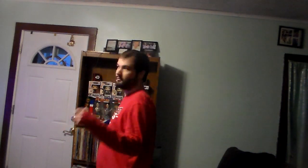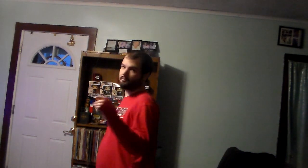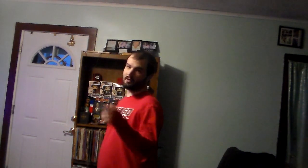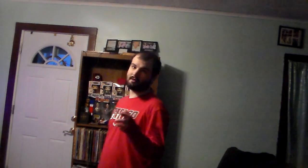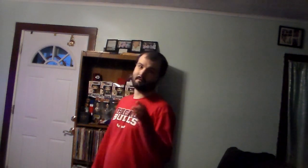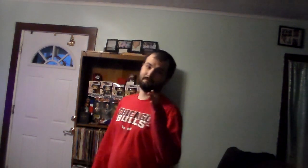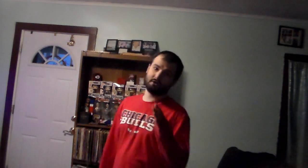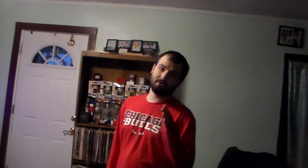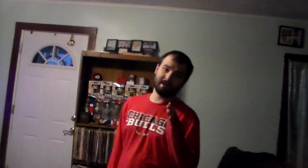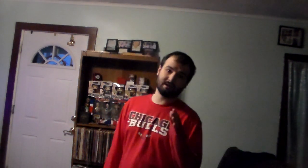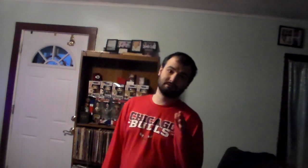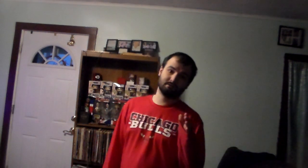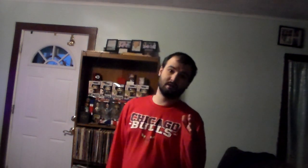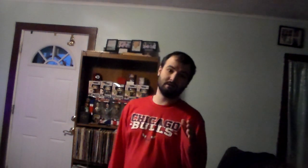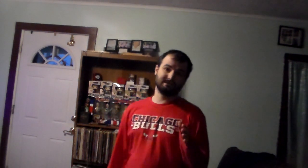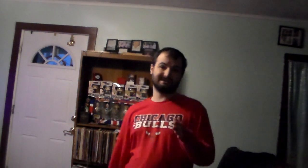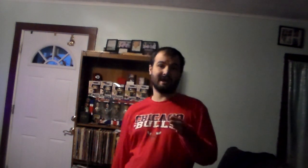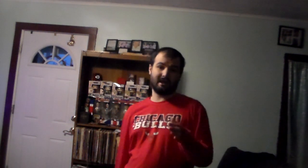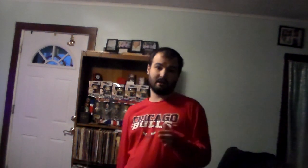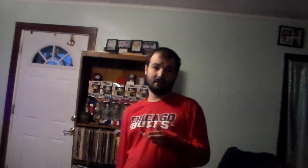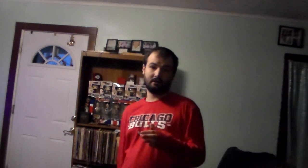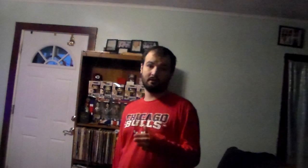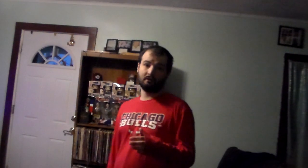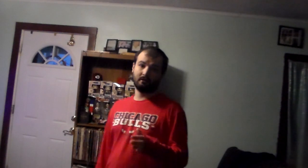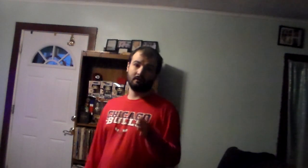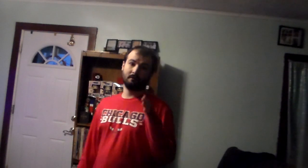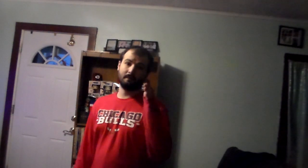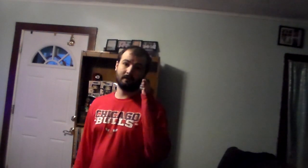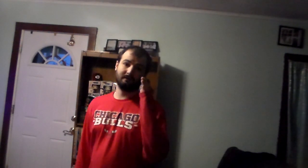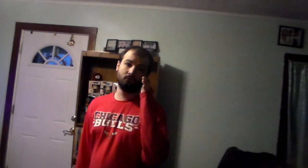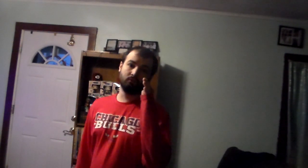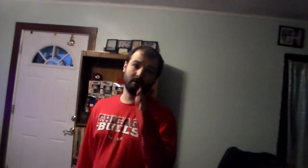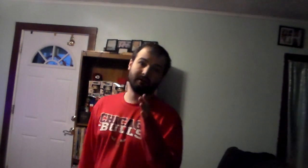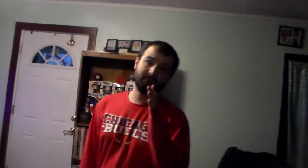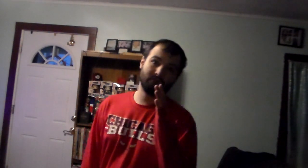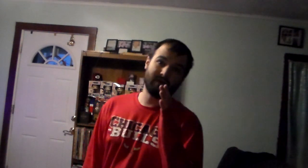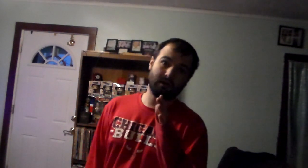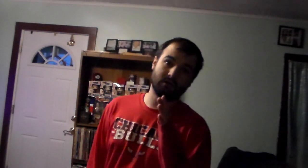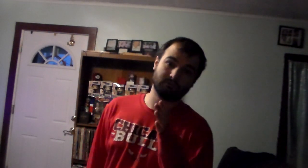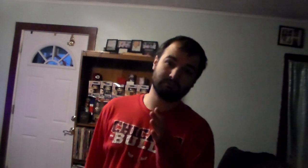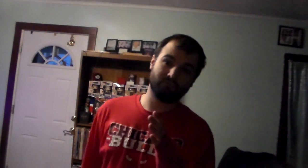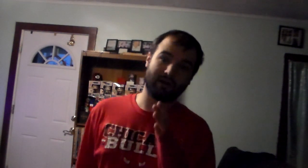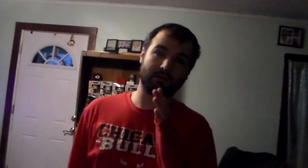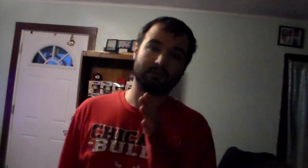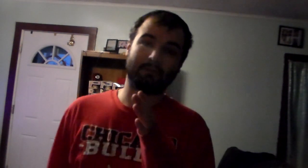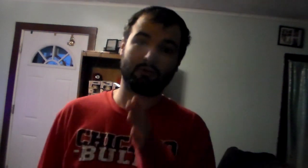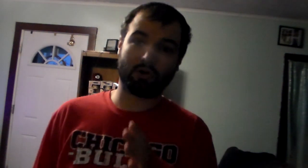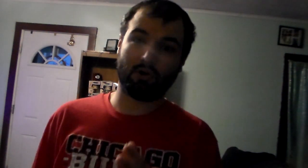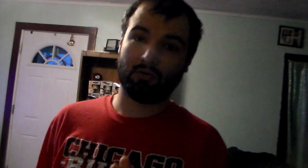what Phil Cassidy said really fire ups and fires up my grill